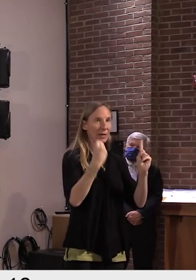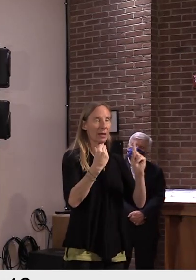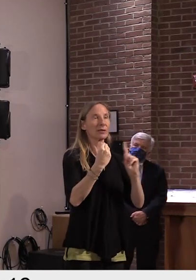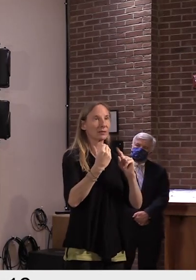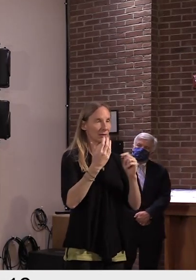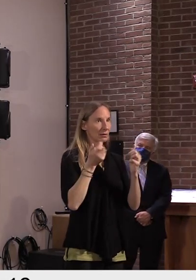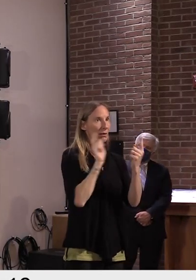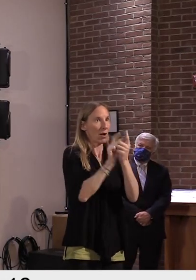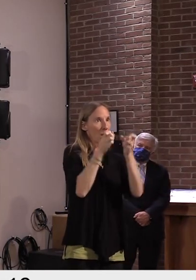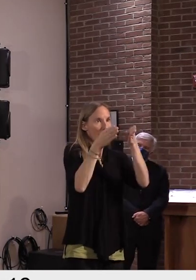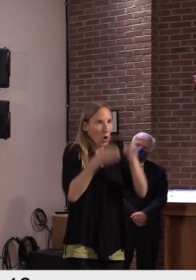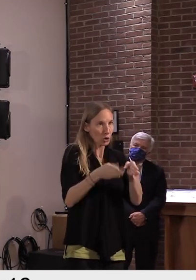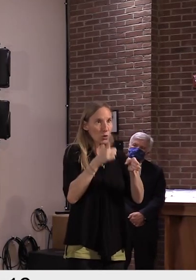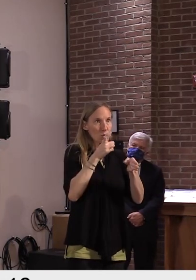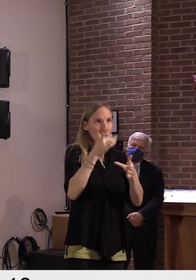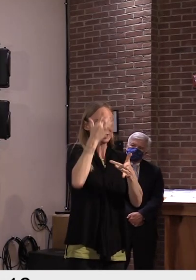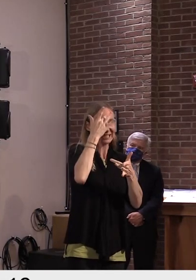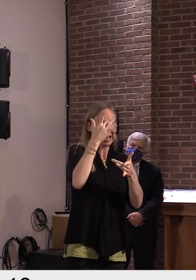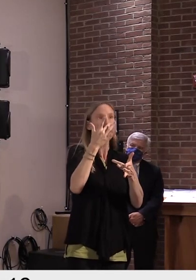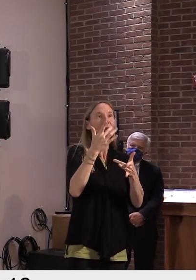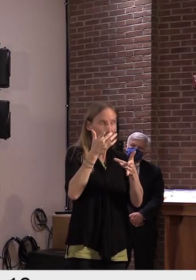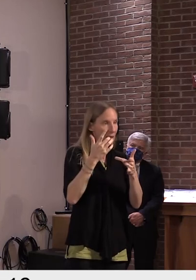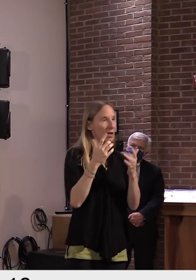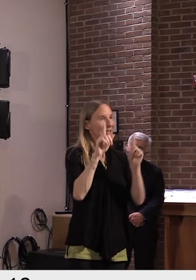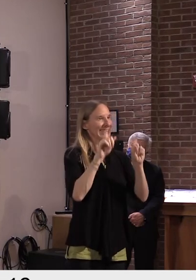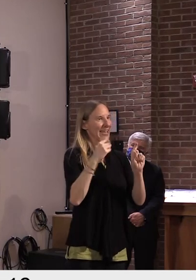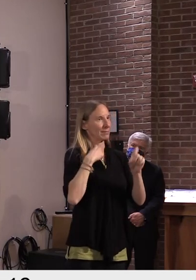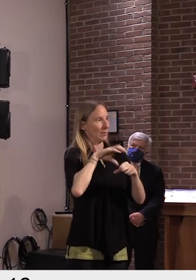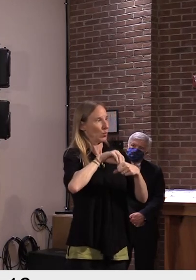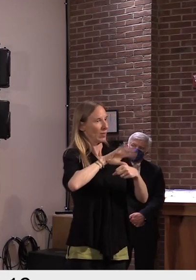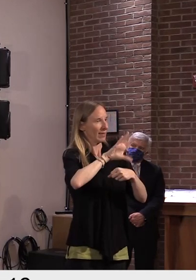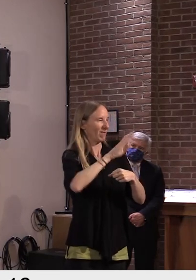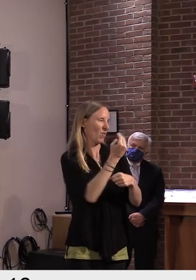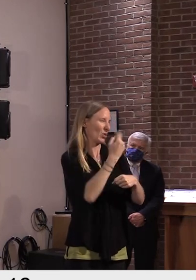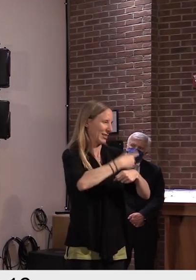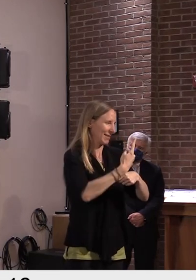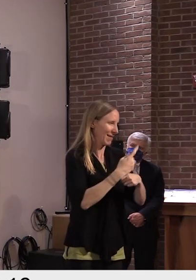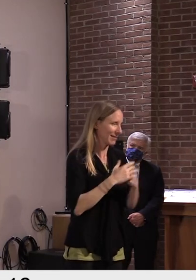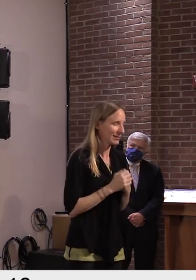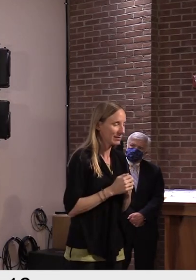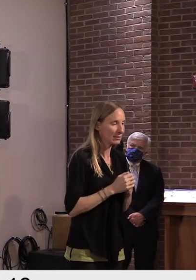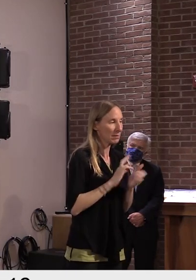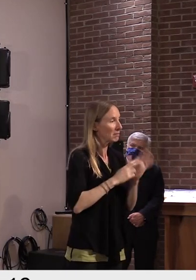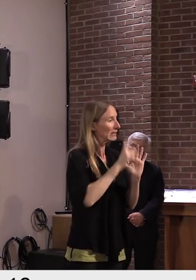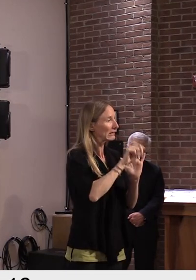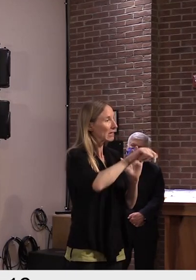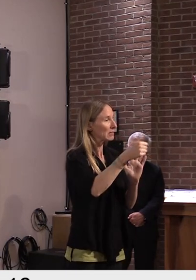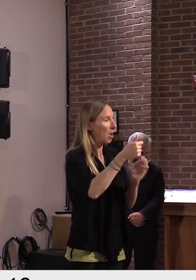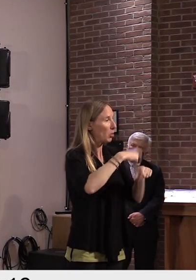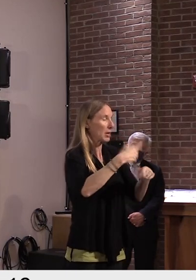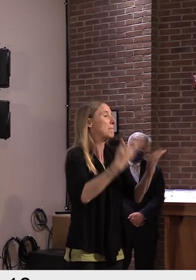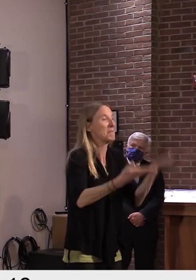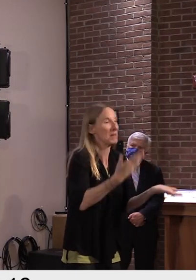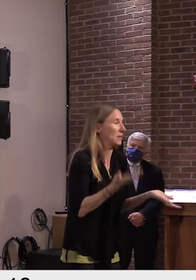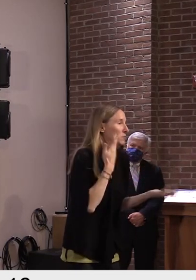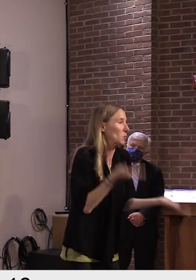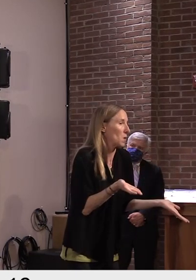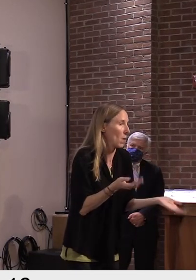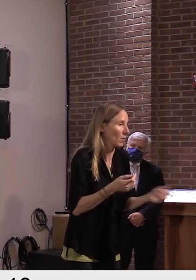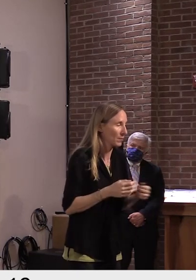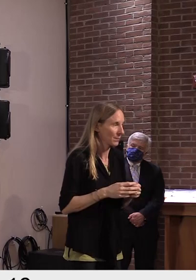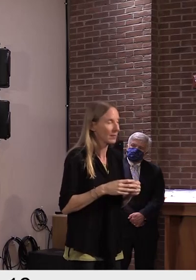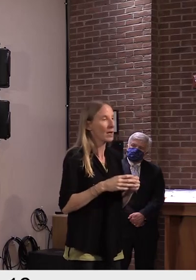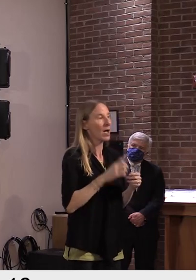This does not mean they have been tested at another time. And keep in mind, it is the actual quarantining